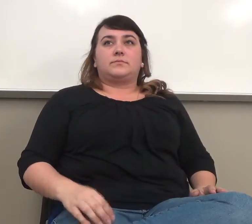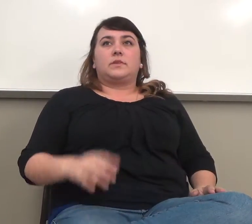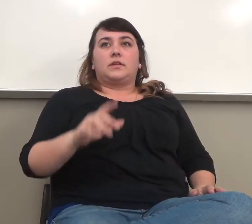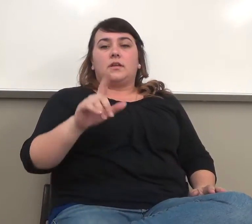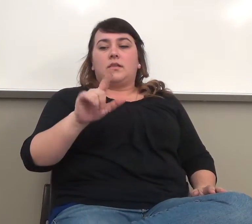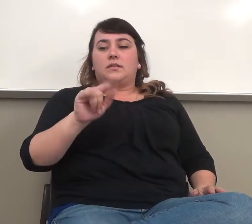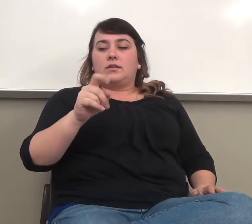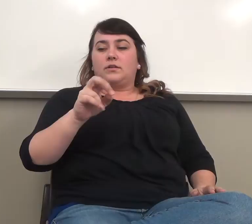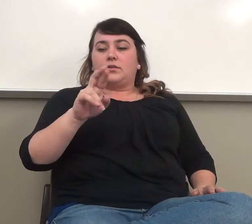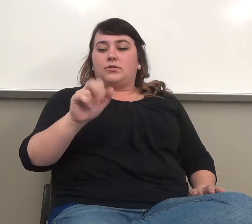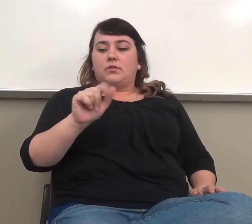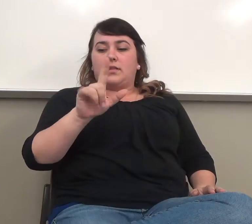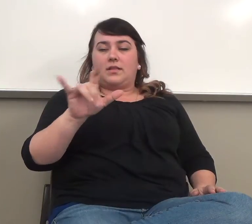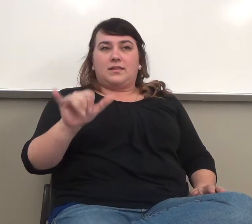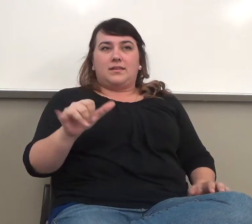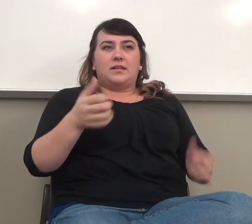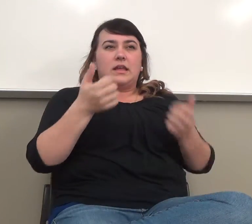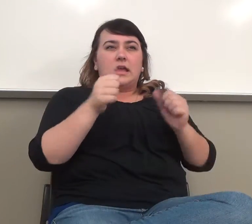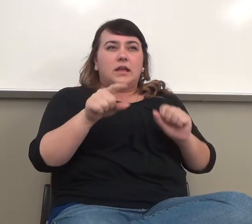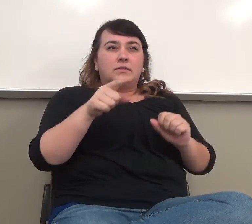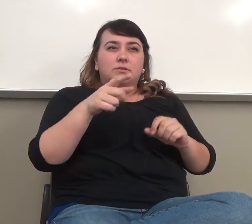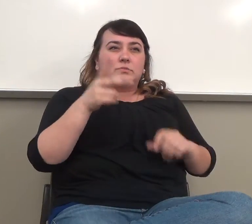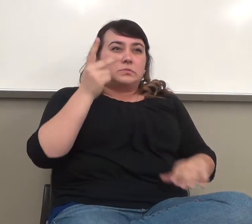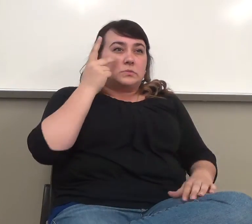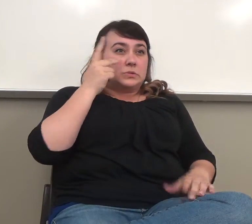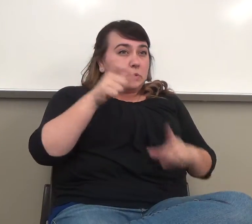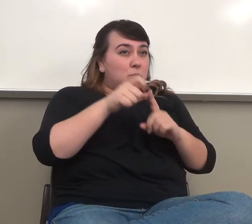Anybody run across those two words before?